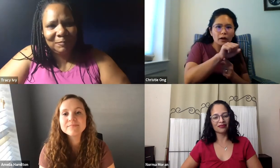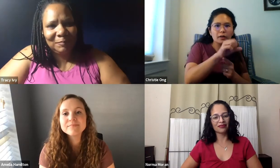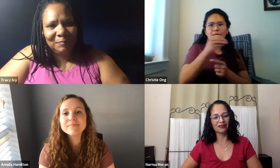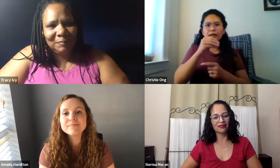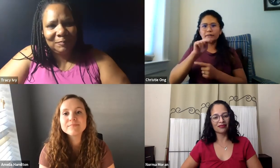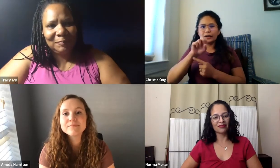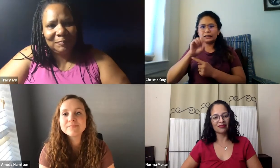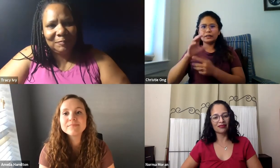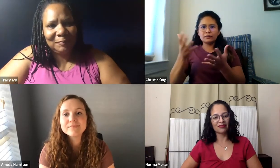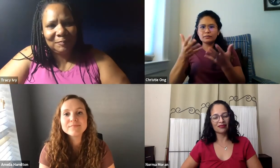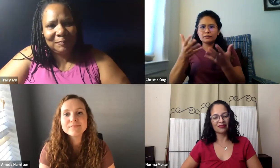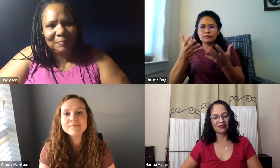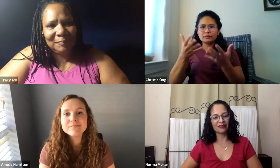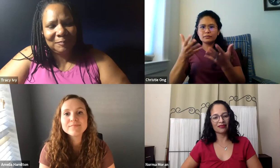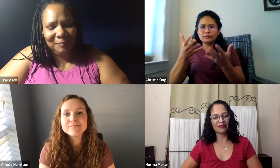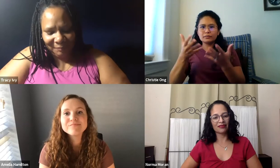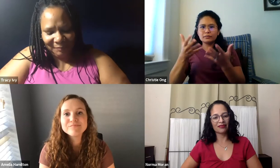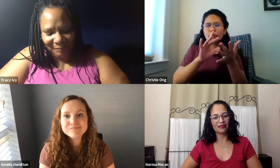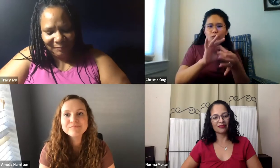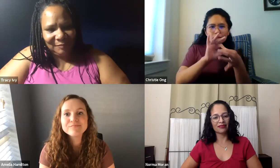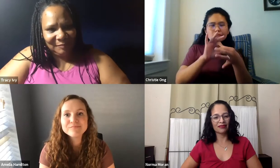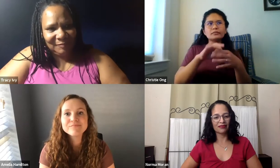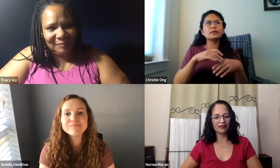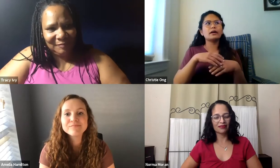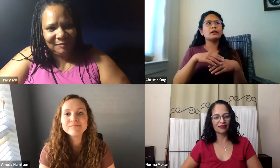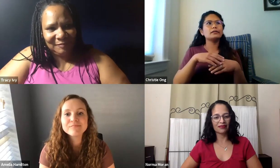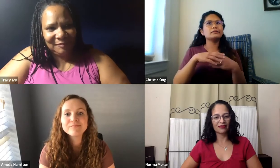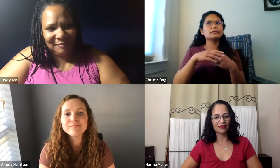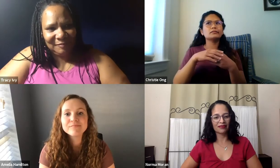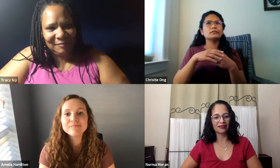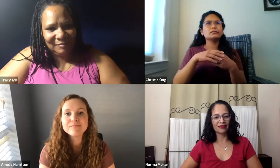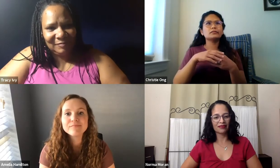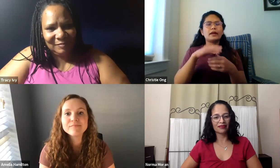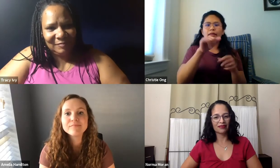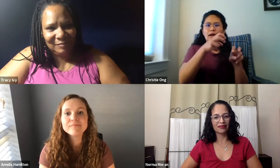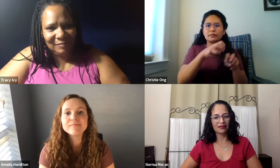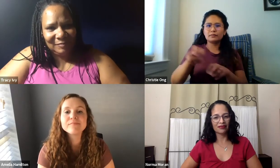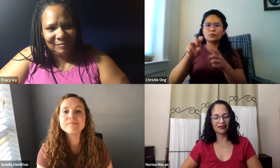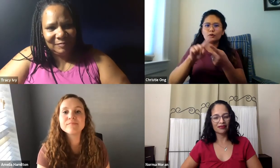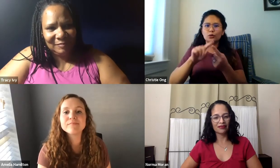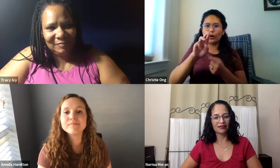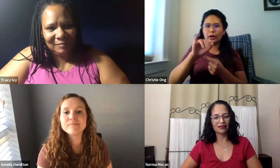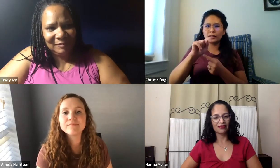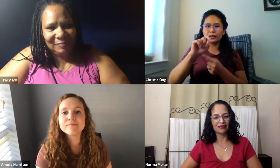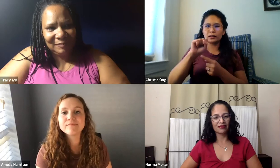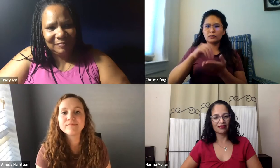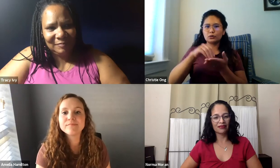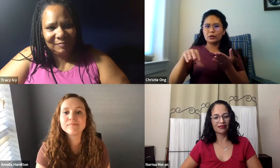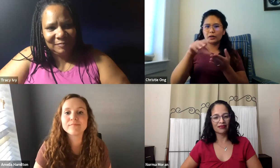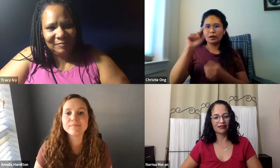and promotions for different clubs and their events and events that we at NSC were hosting. And